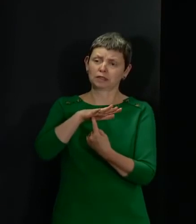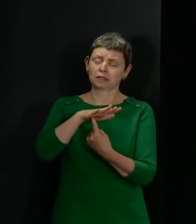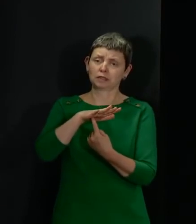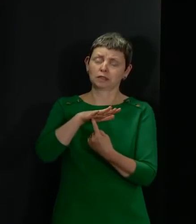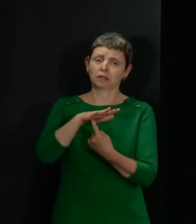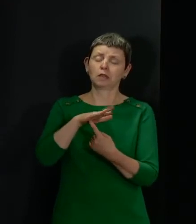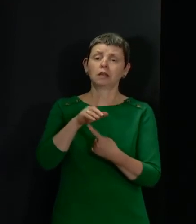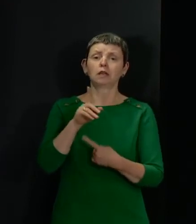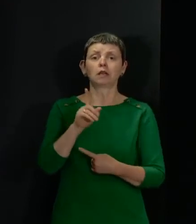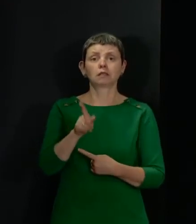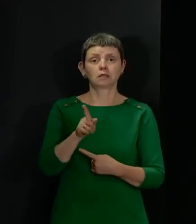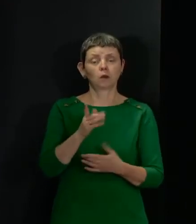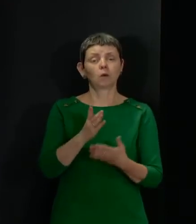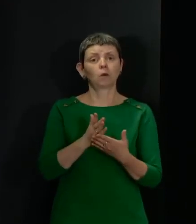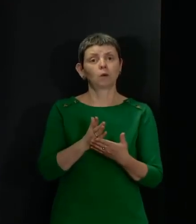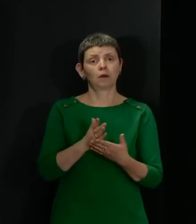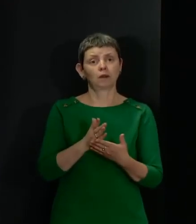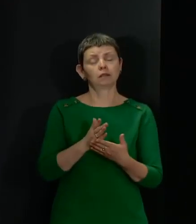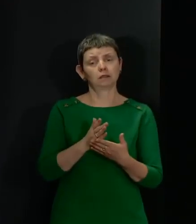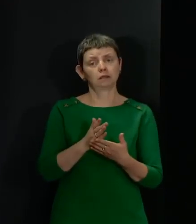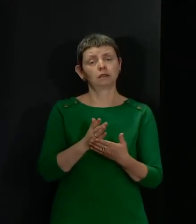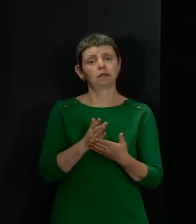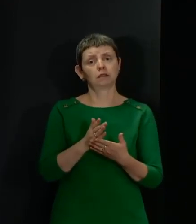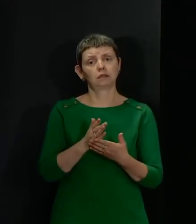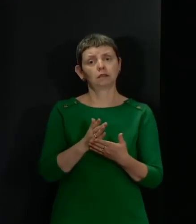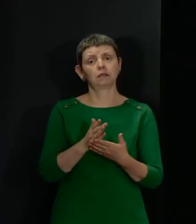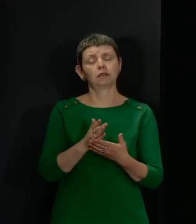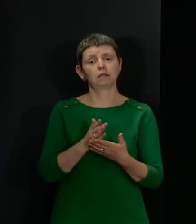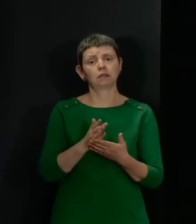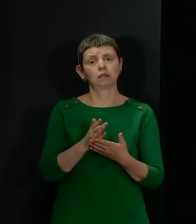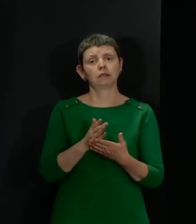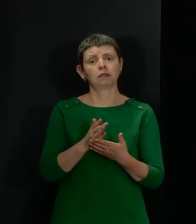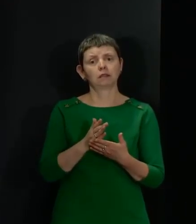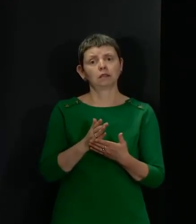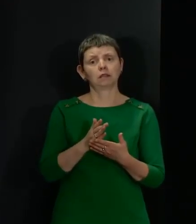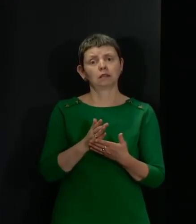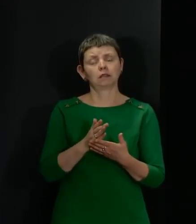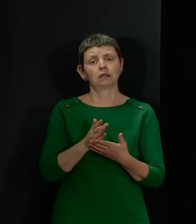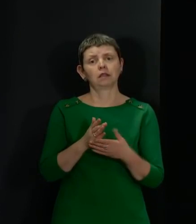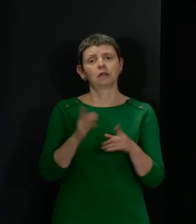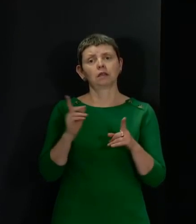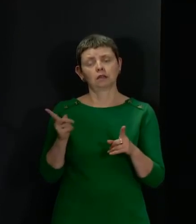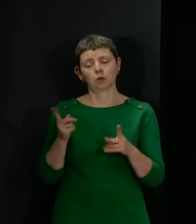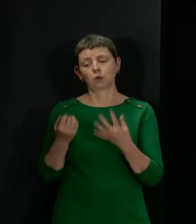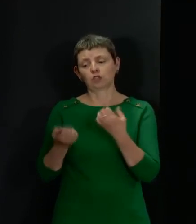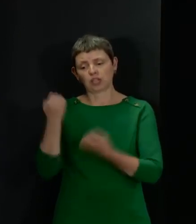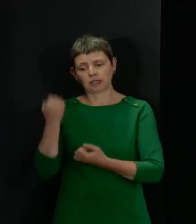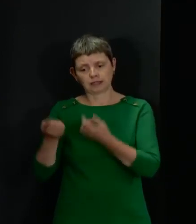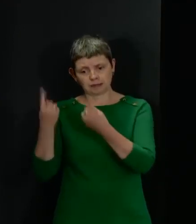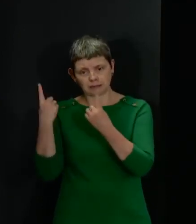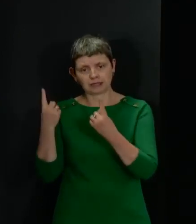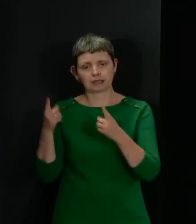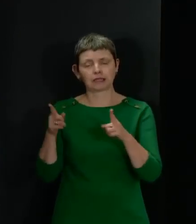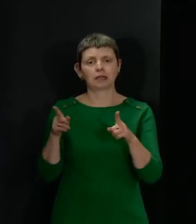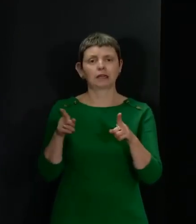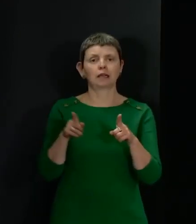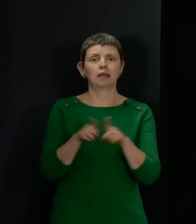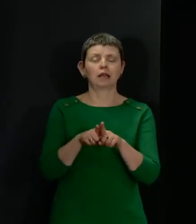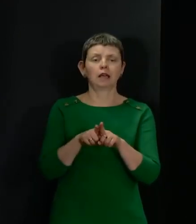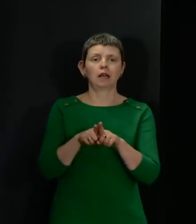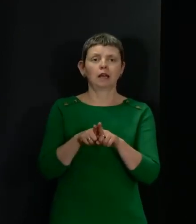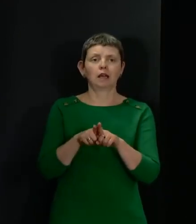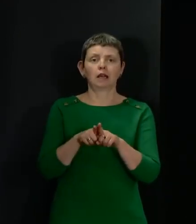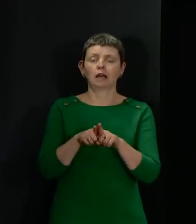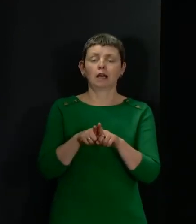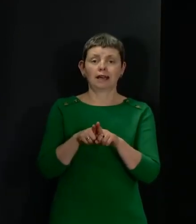therefore, I greatly welcome the significant encouragement from the Cabinet Secretary for Justice, from Mr Sarwar,